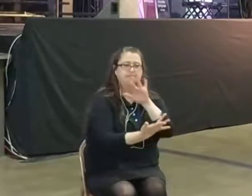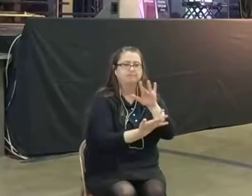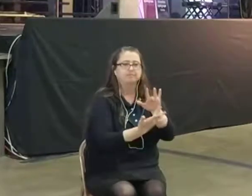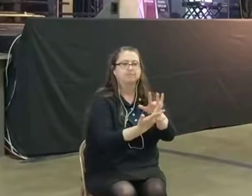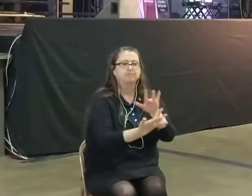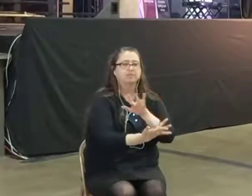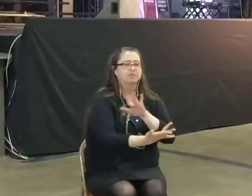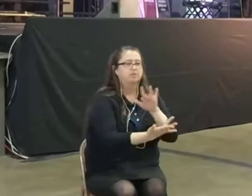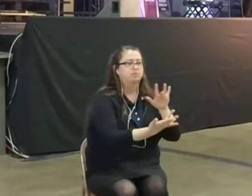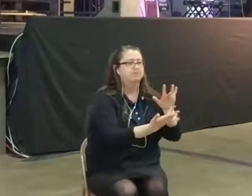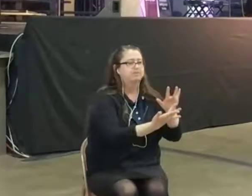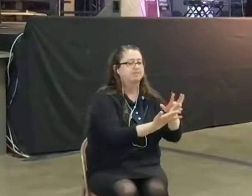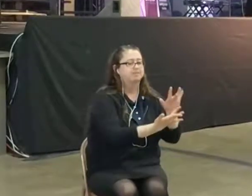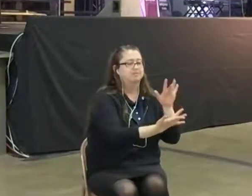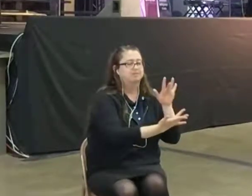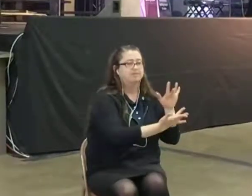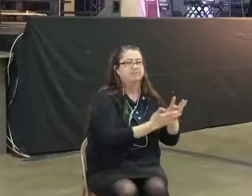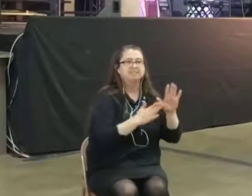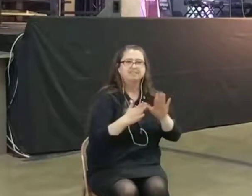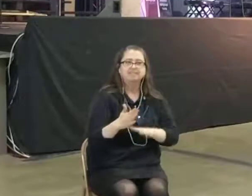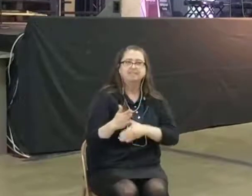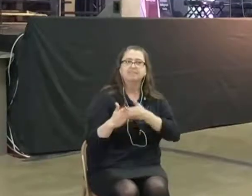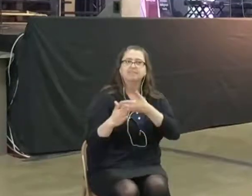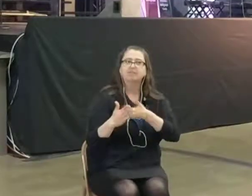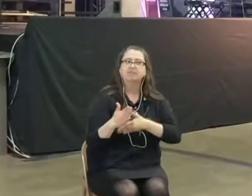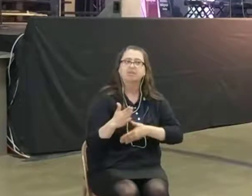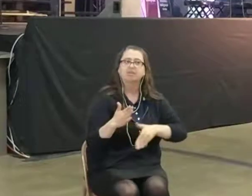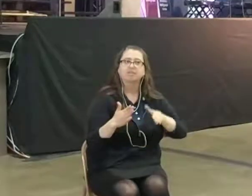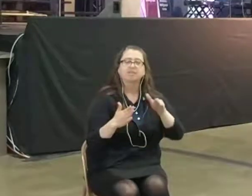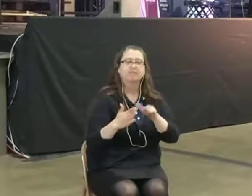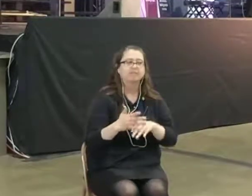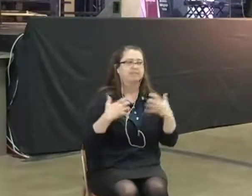with a soul of healing.